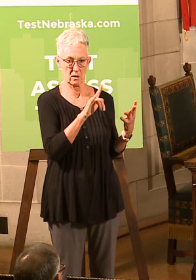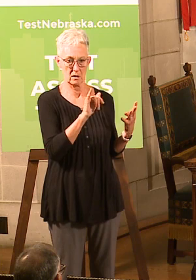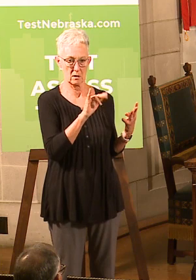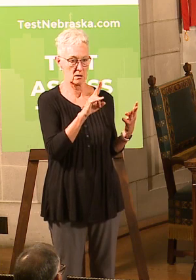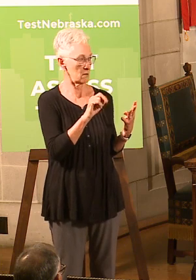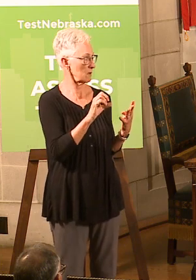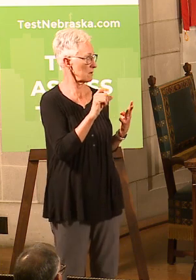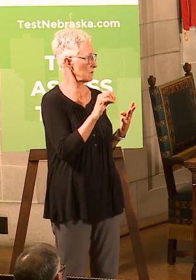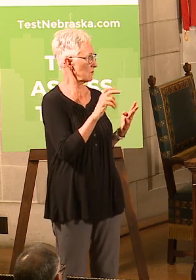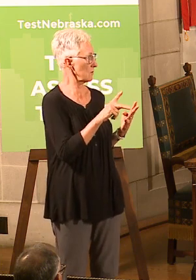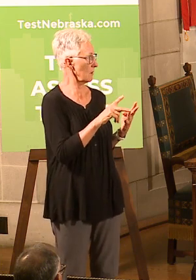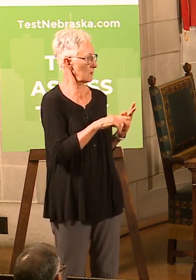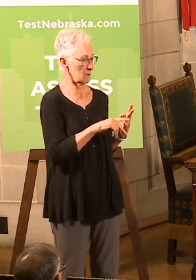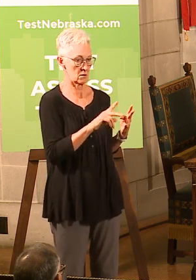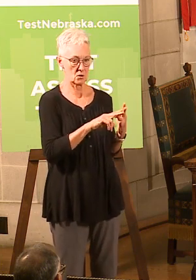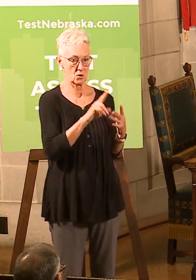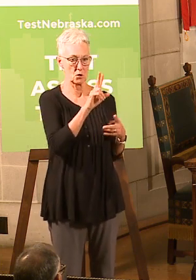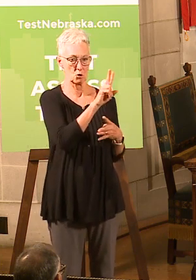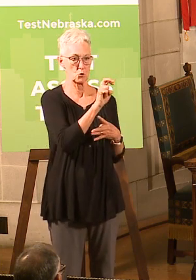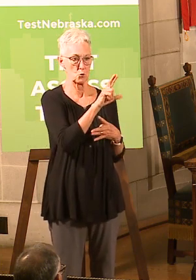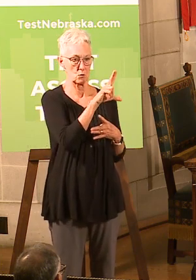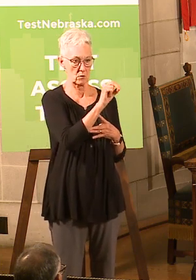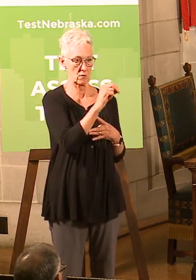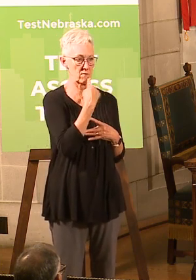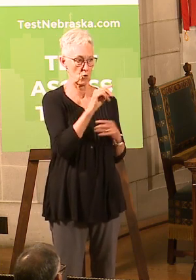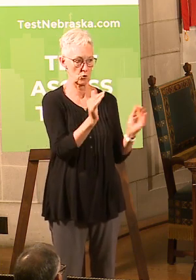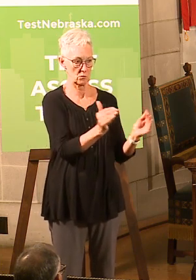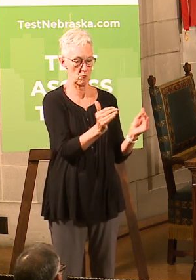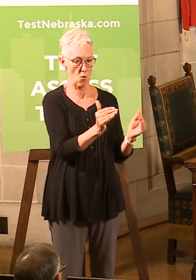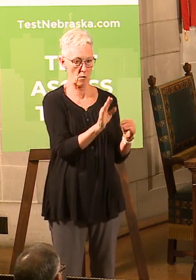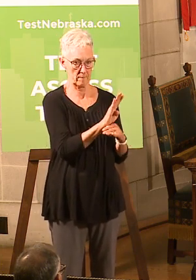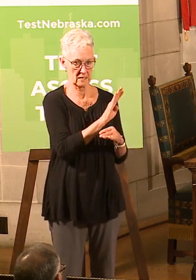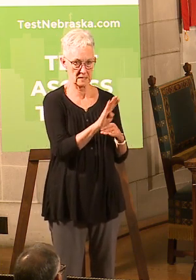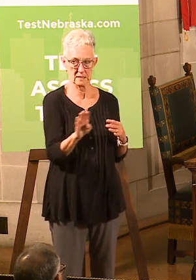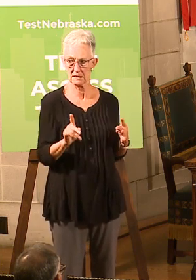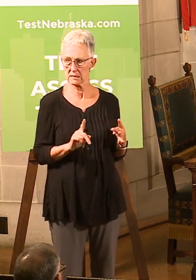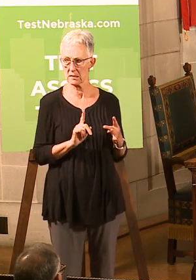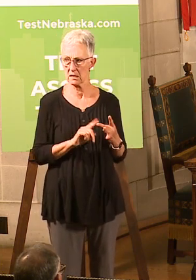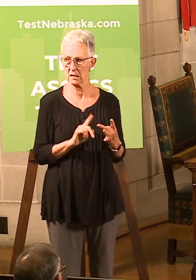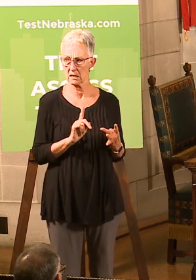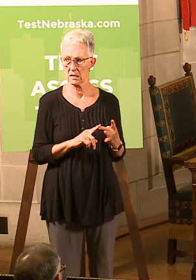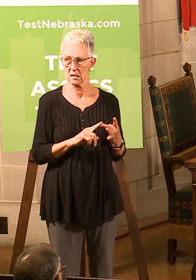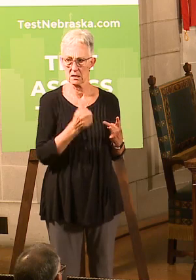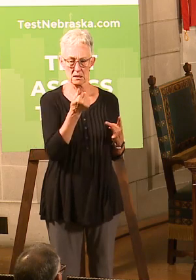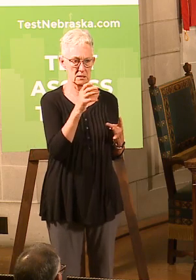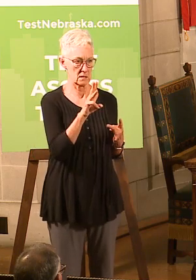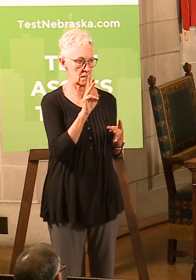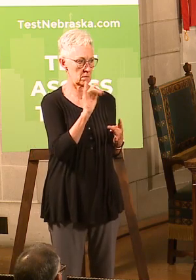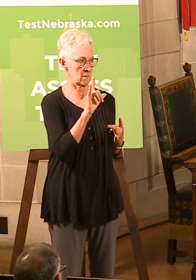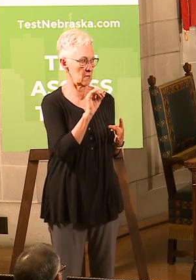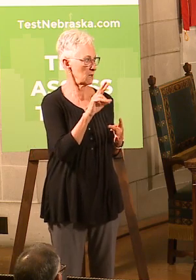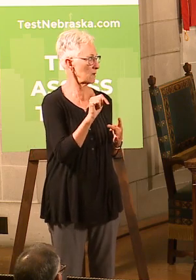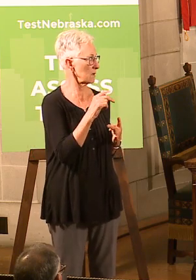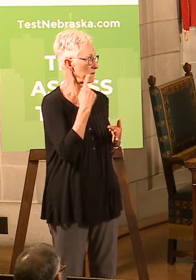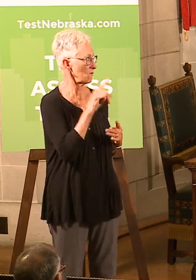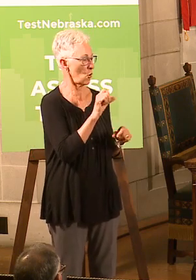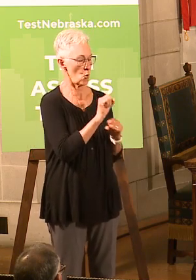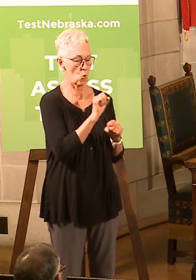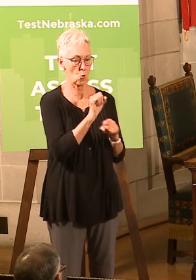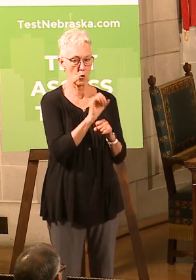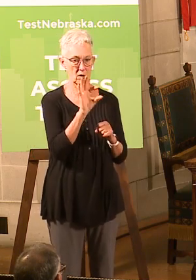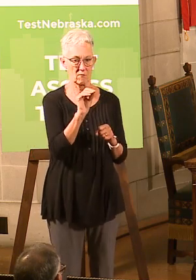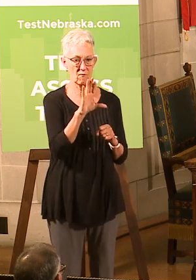It should be about $230 for the small business. Okay. And you've got $16 million for the workforce